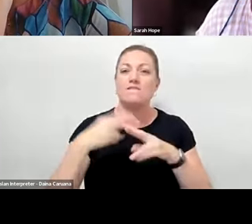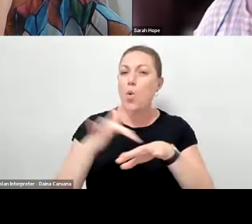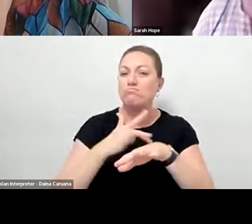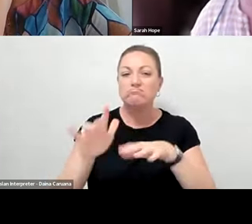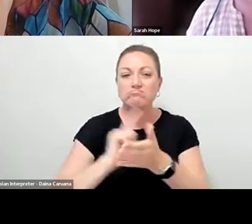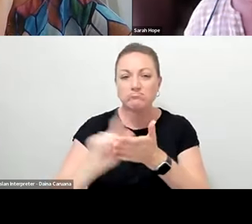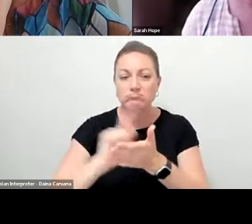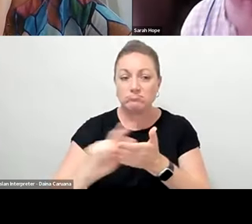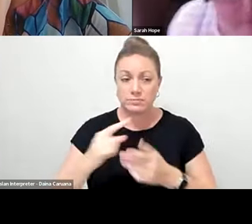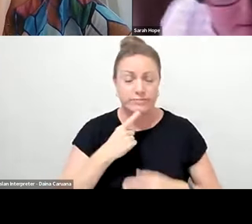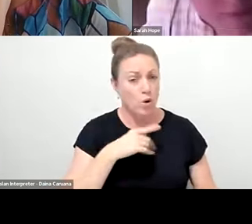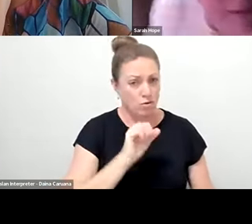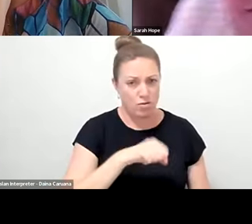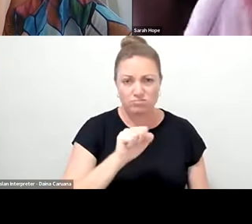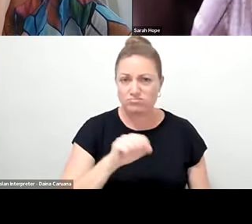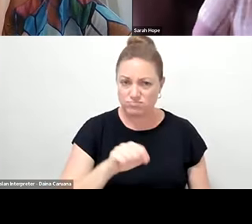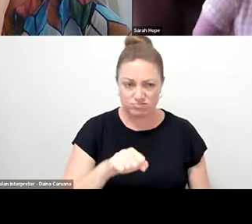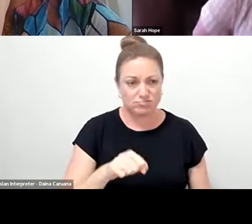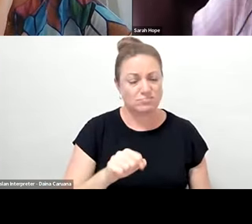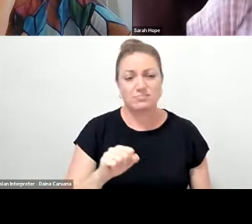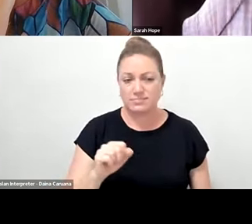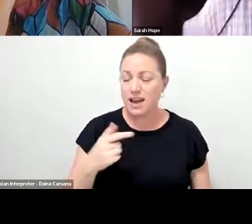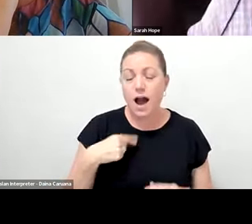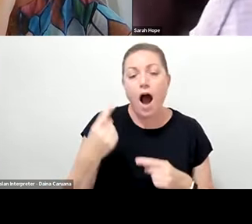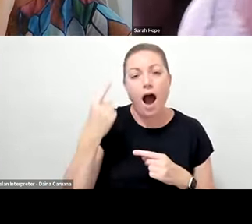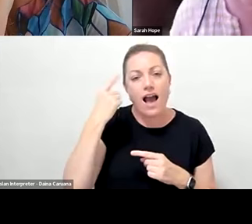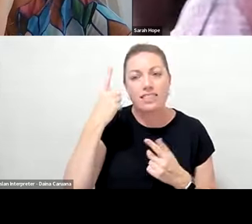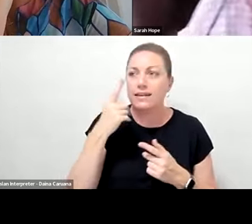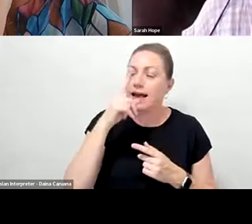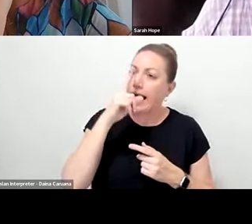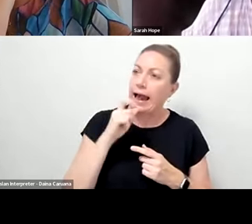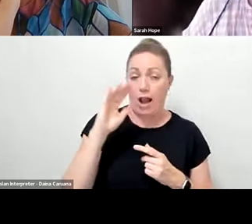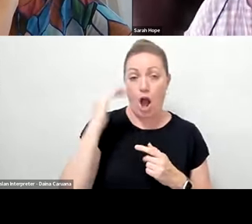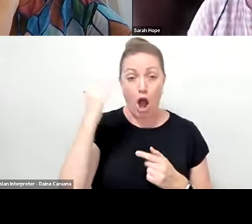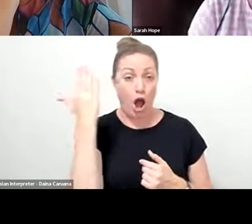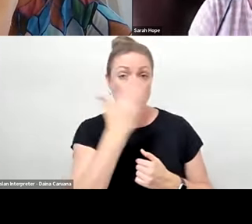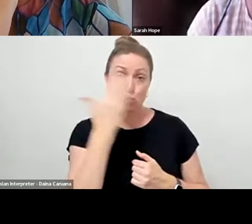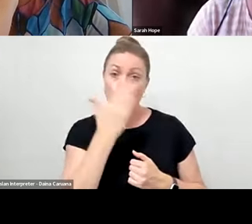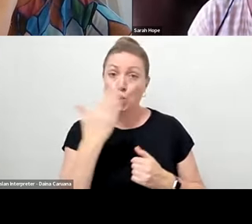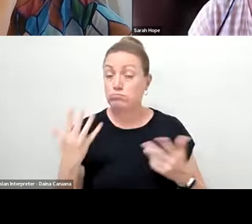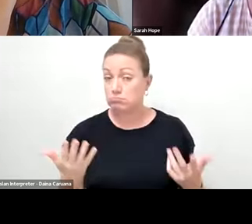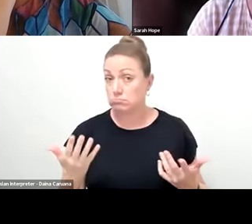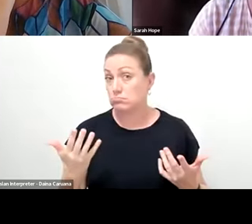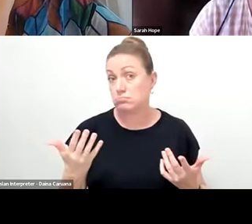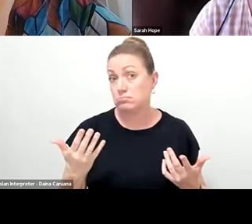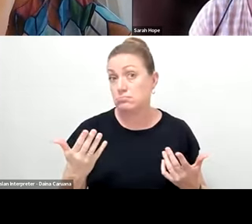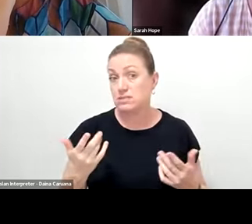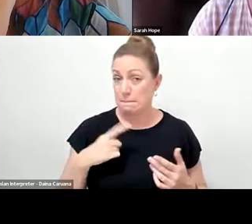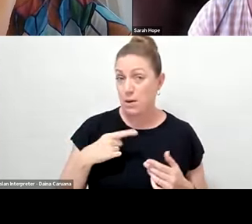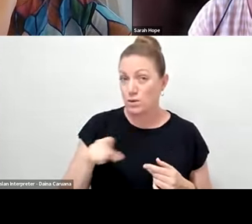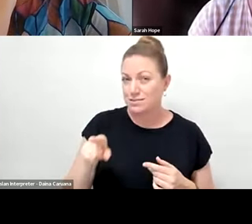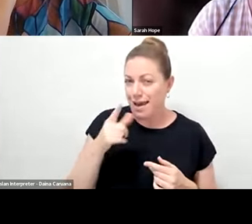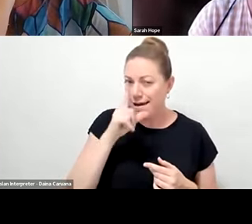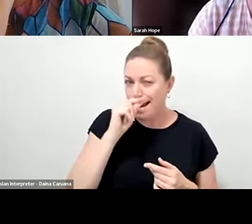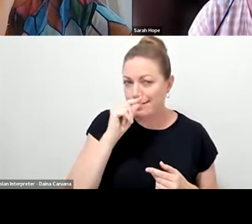There's definitely room, I think, for, you know, a middle school, high school version that has that because they have the capacity for that to